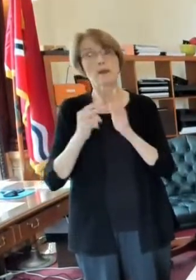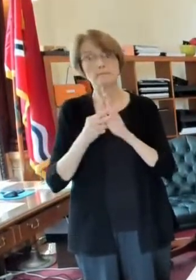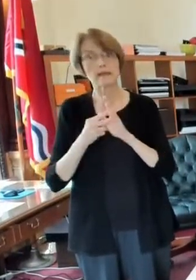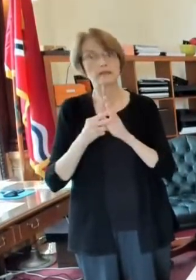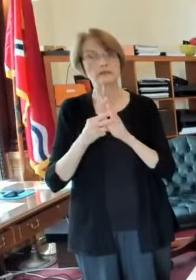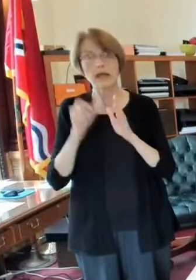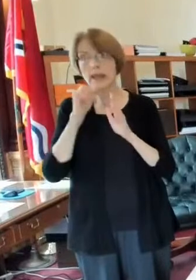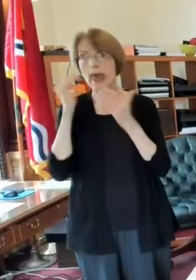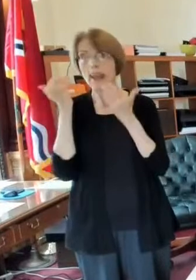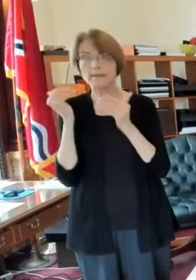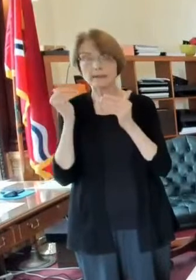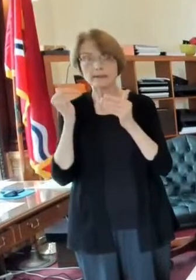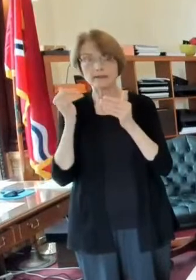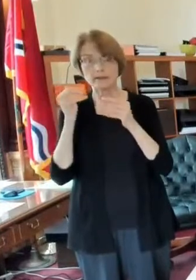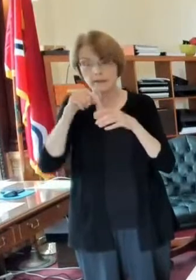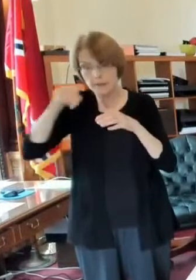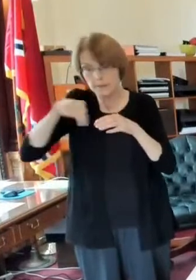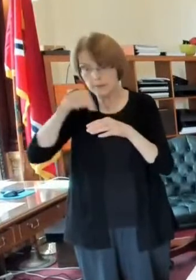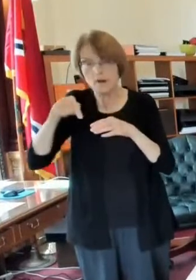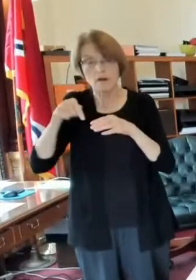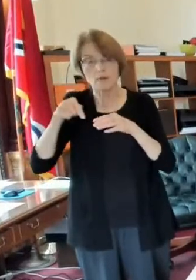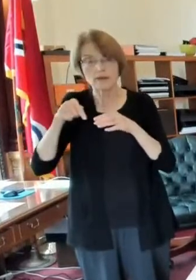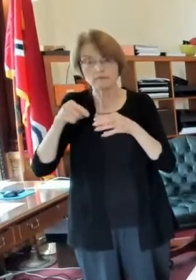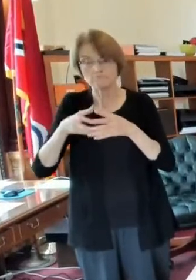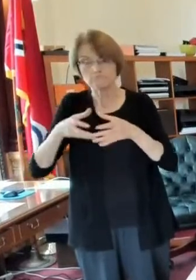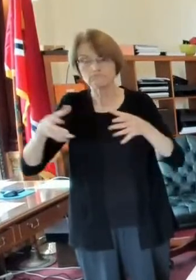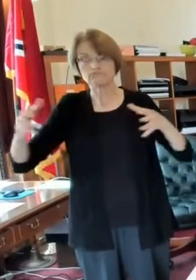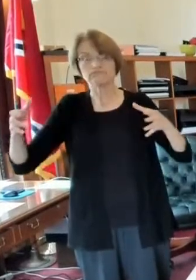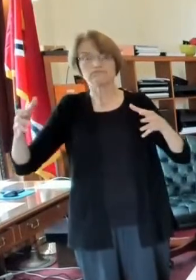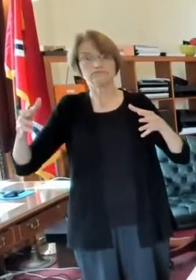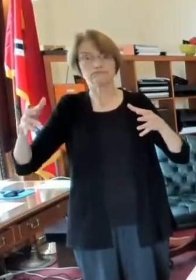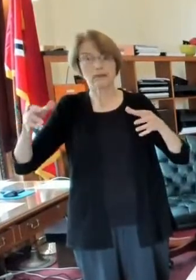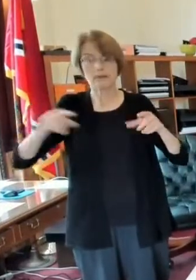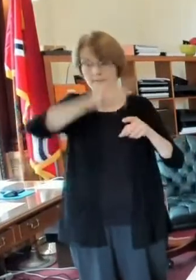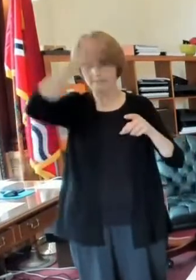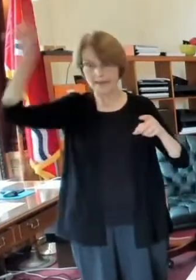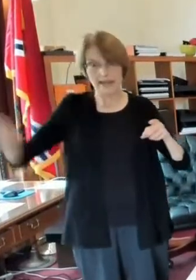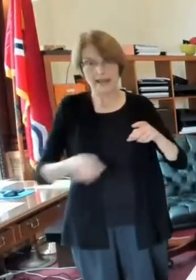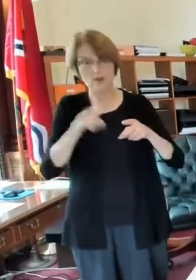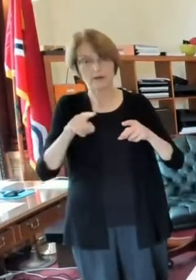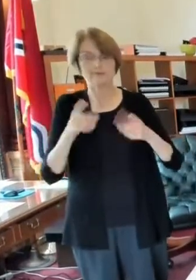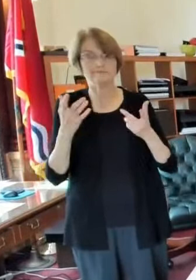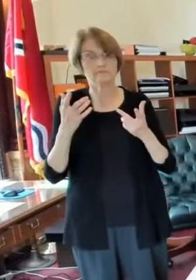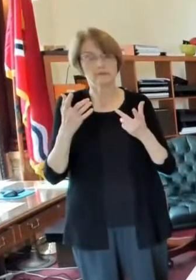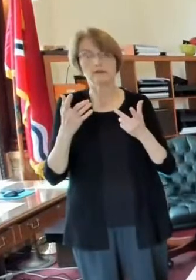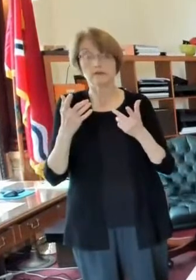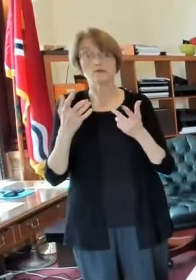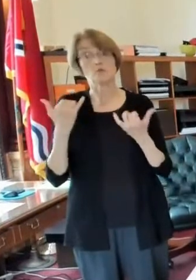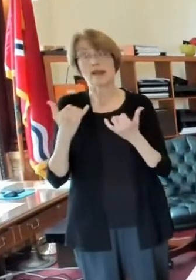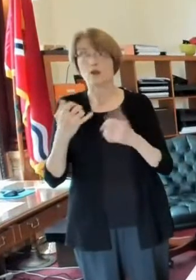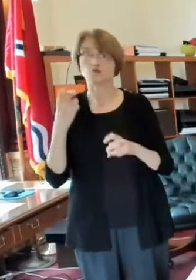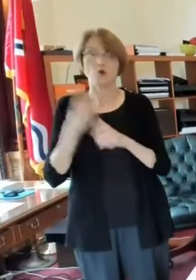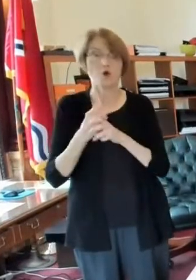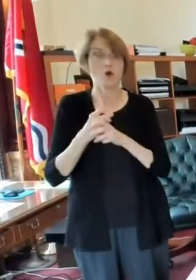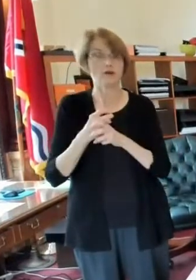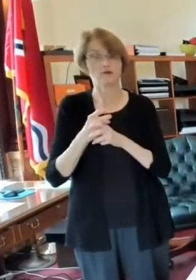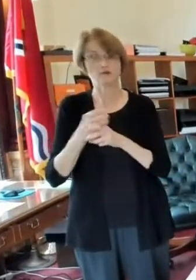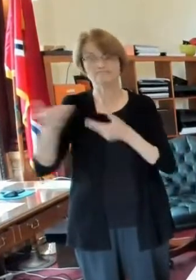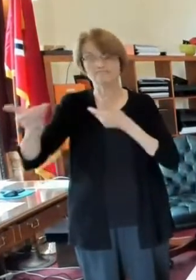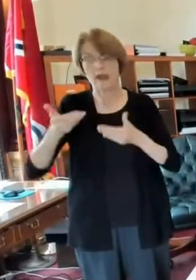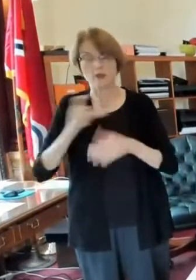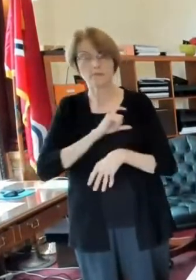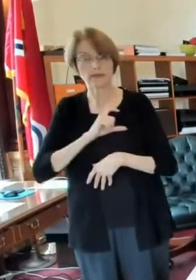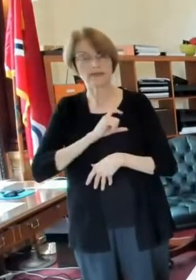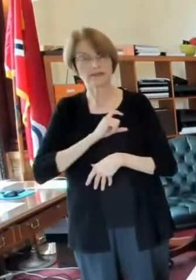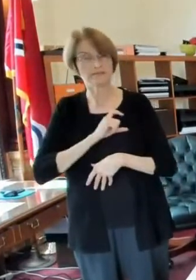you know and i know that it is hard right now to hire police officers and that's for a number of reasons but when you're the